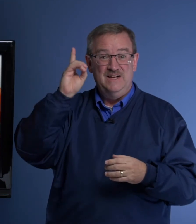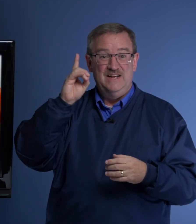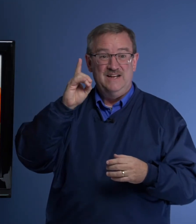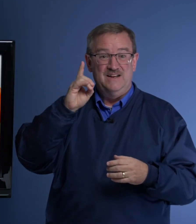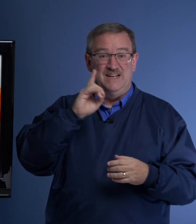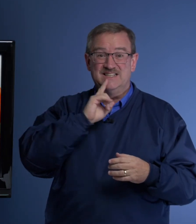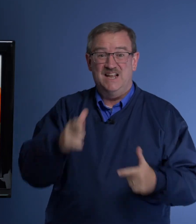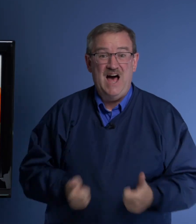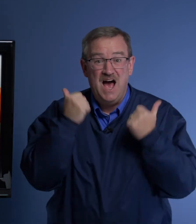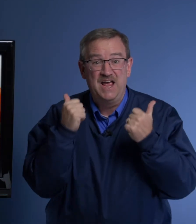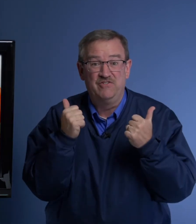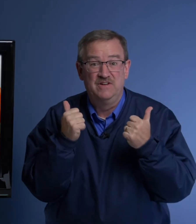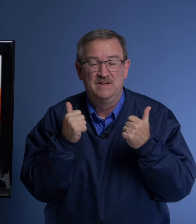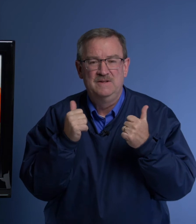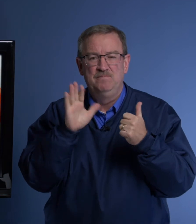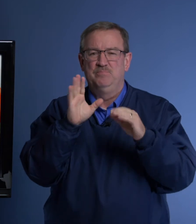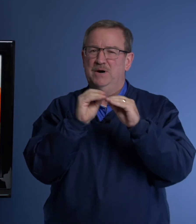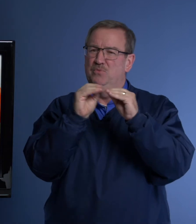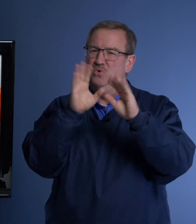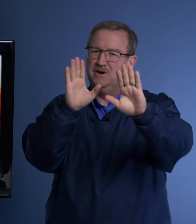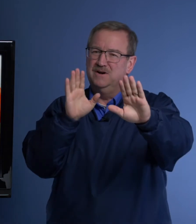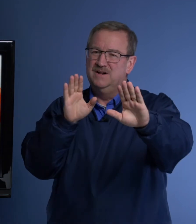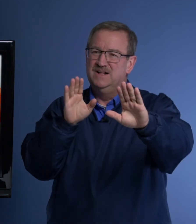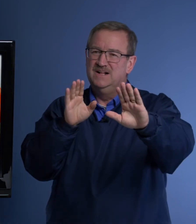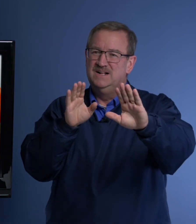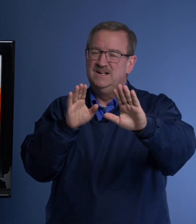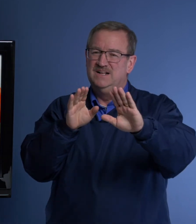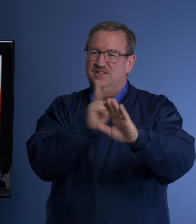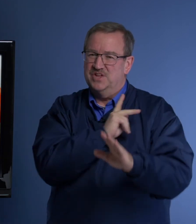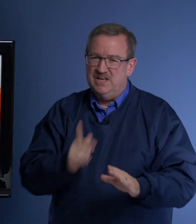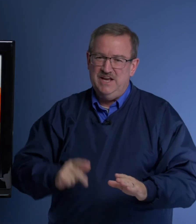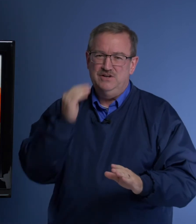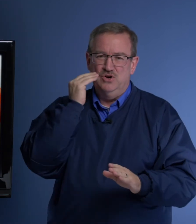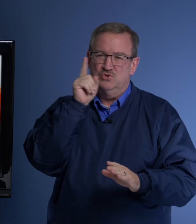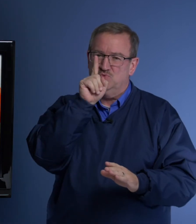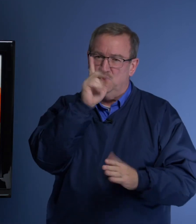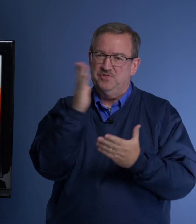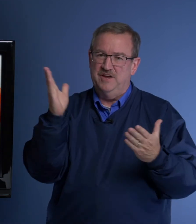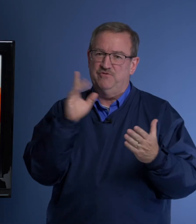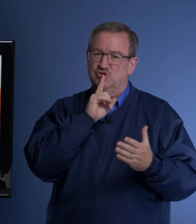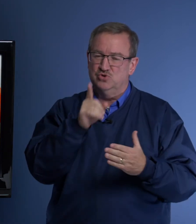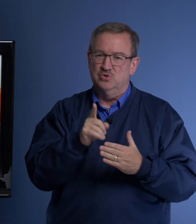is alive. But more. The king knows one thing for sure.